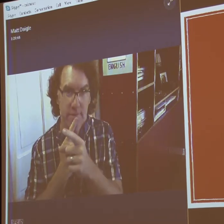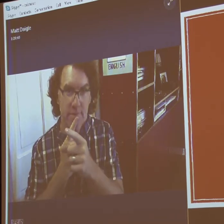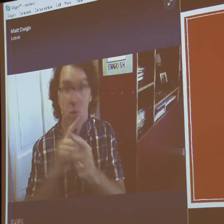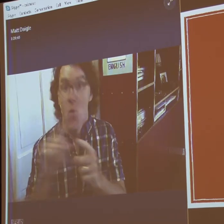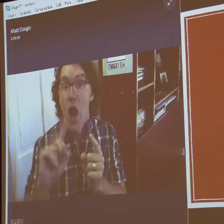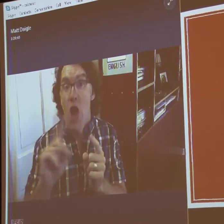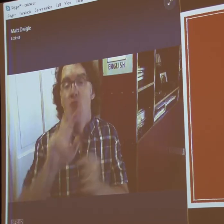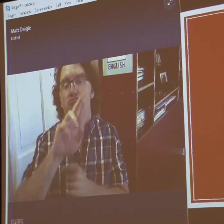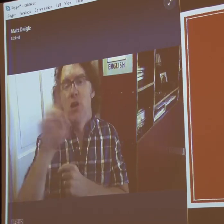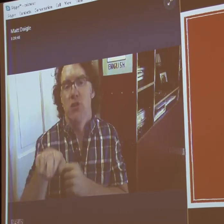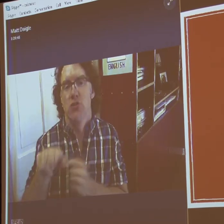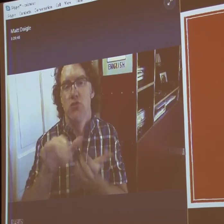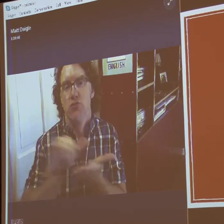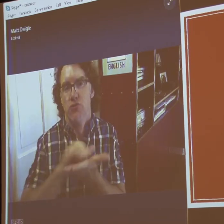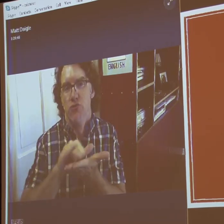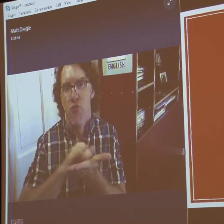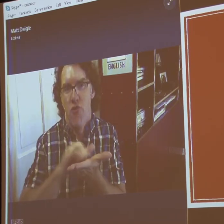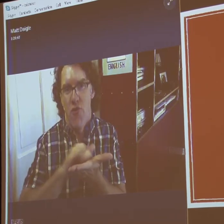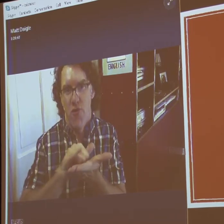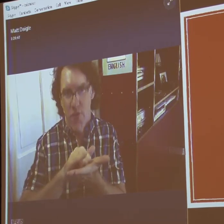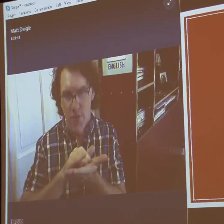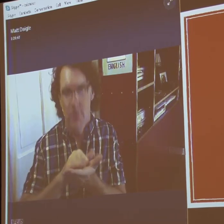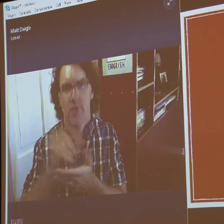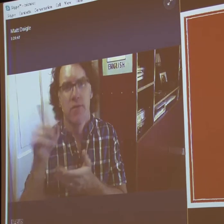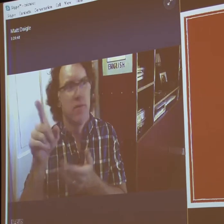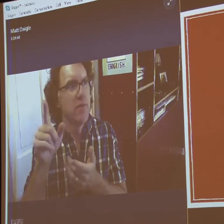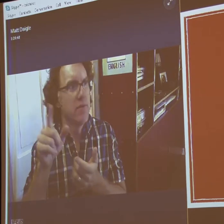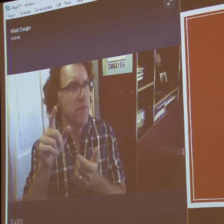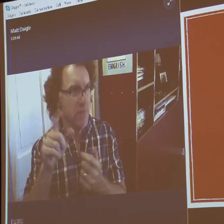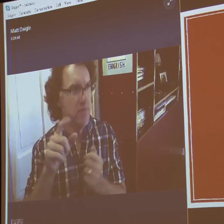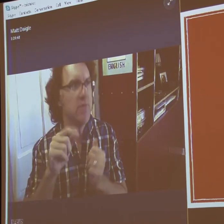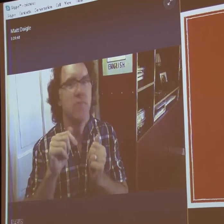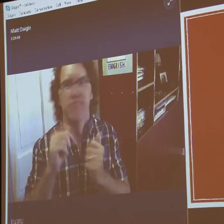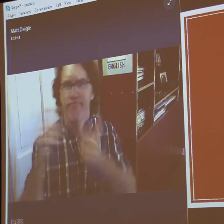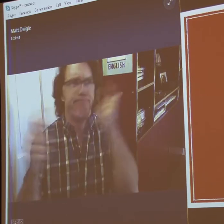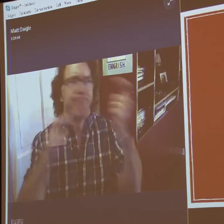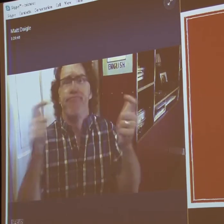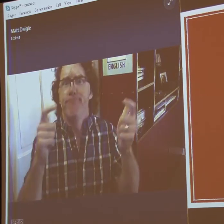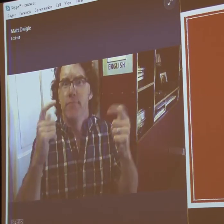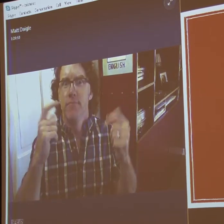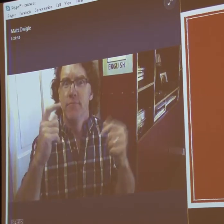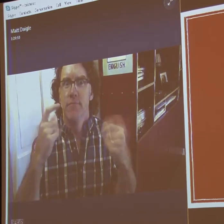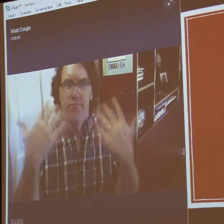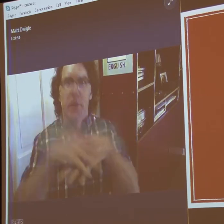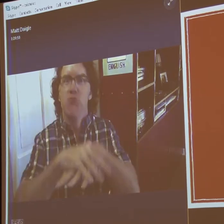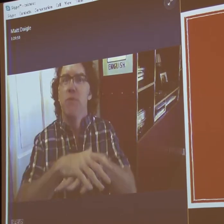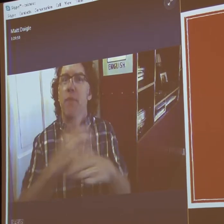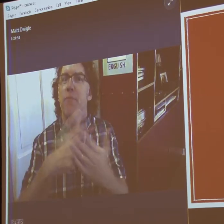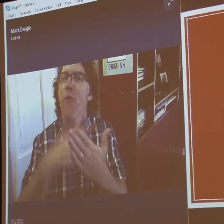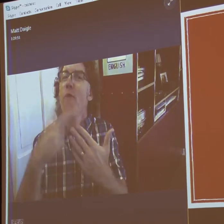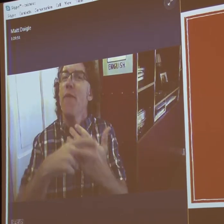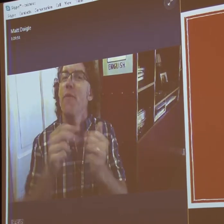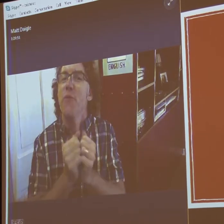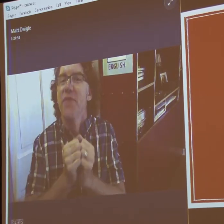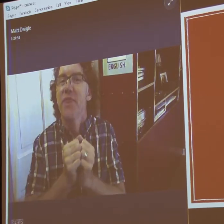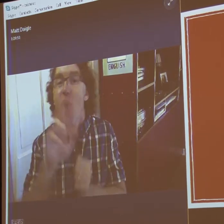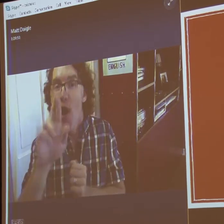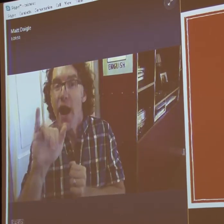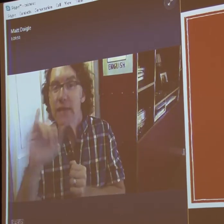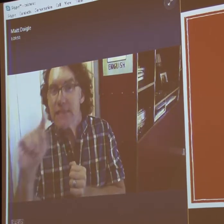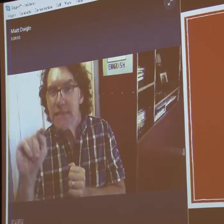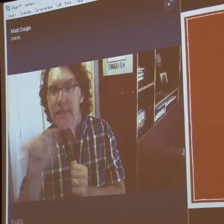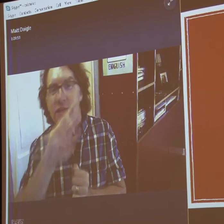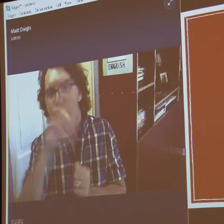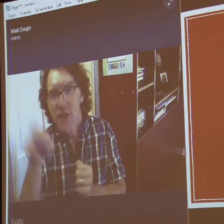Institute for the Deaf. And that's in Rochester, New York. And that's a huge school